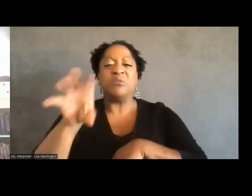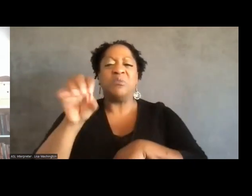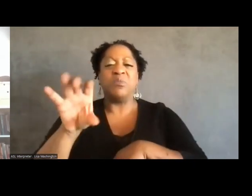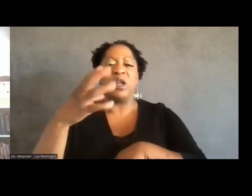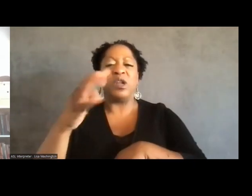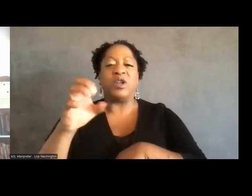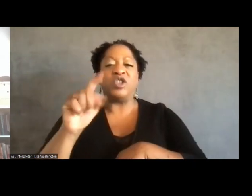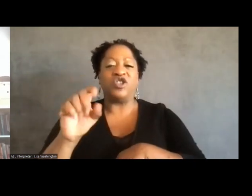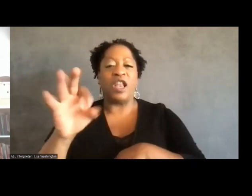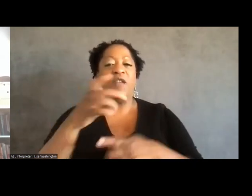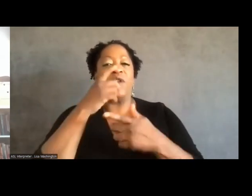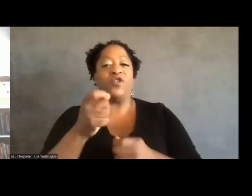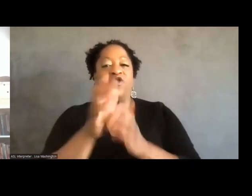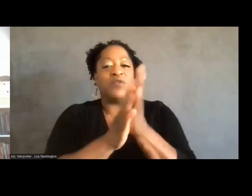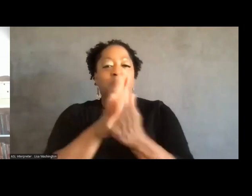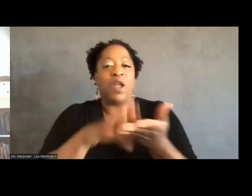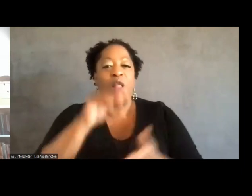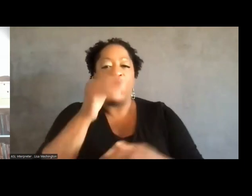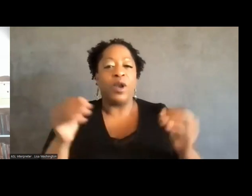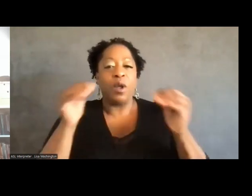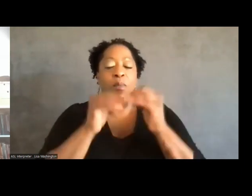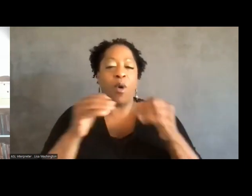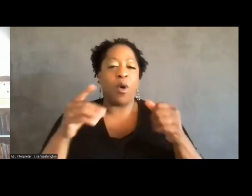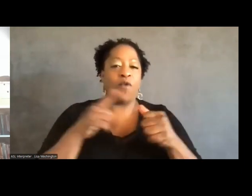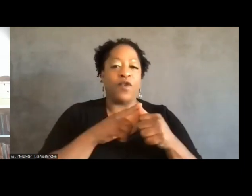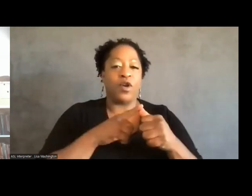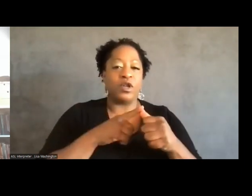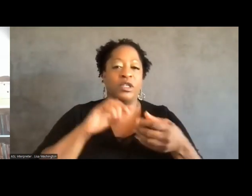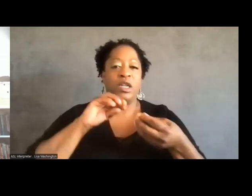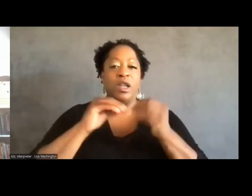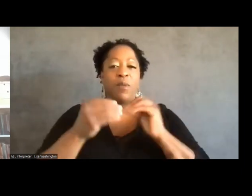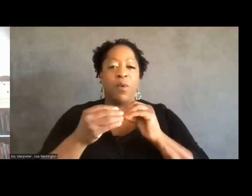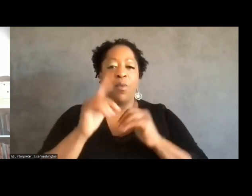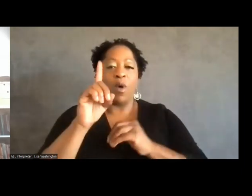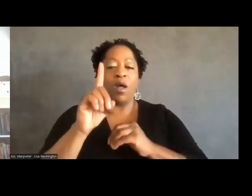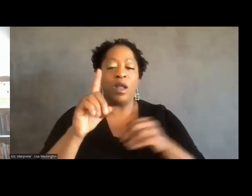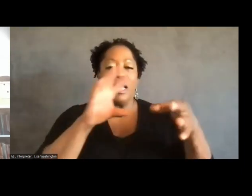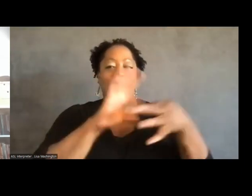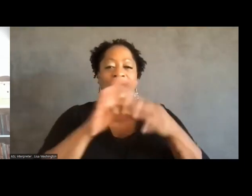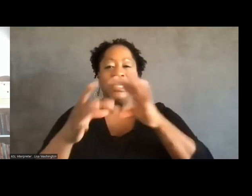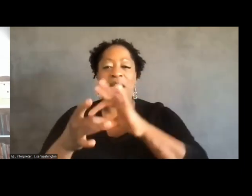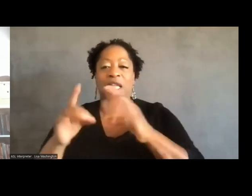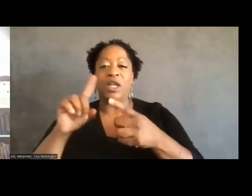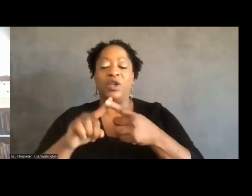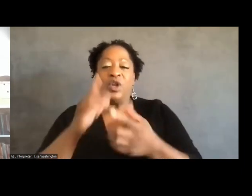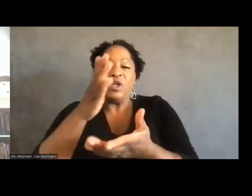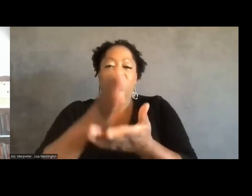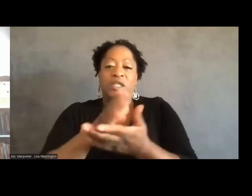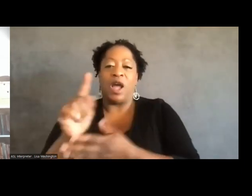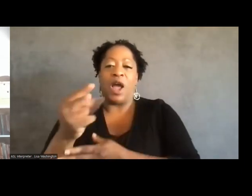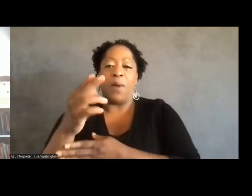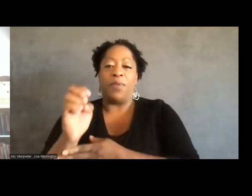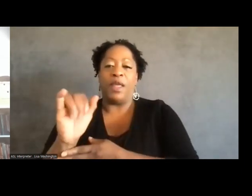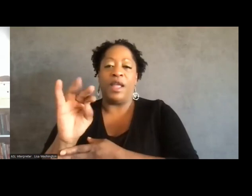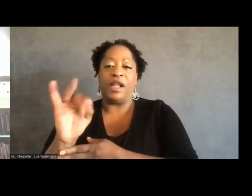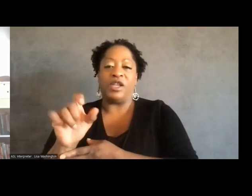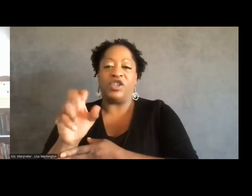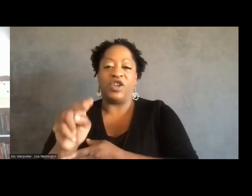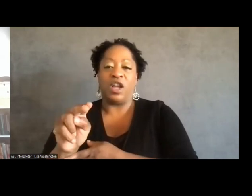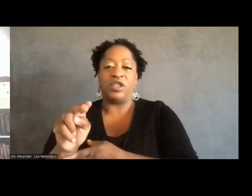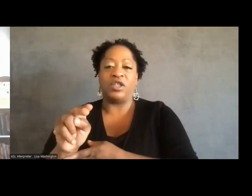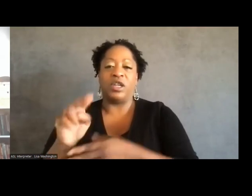learn more. So this first one here is a link to the Stop the Injunctions Coalition blog,